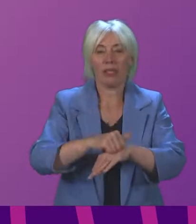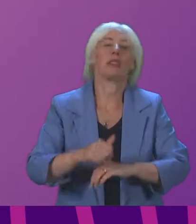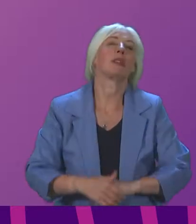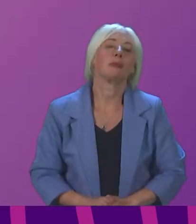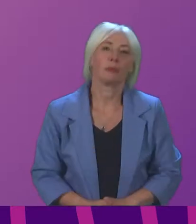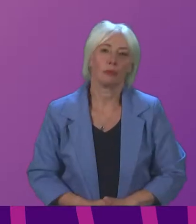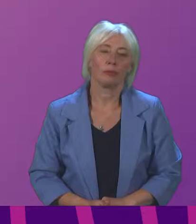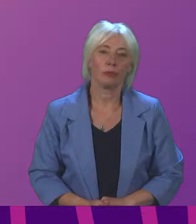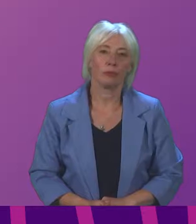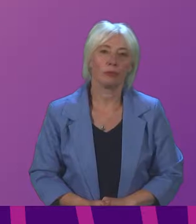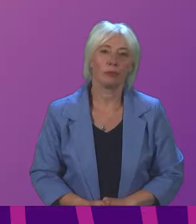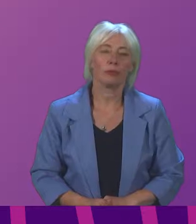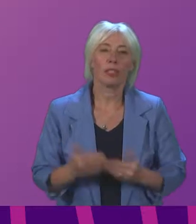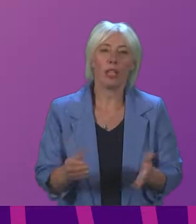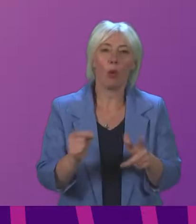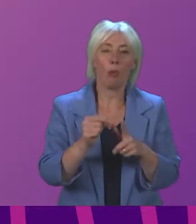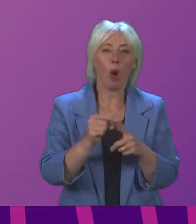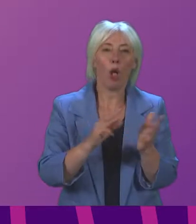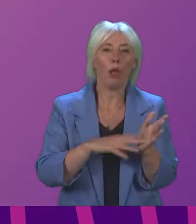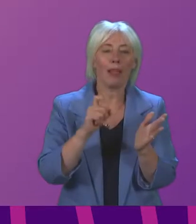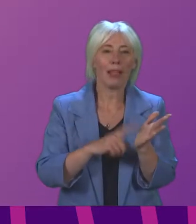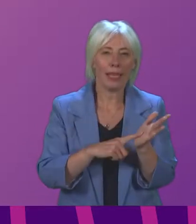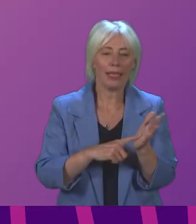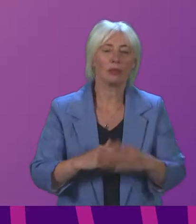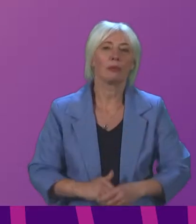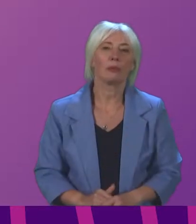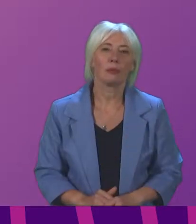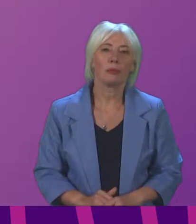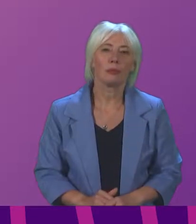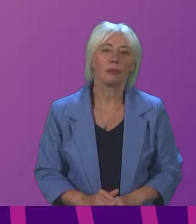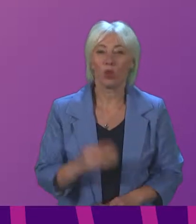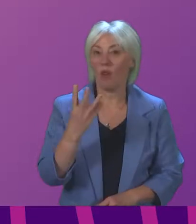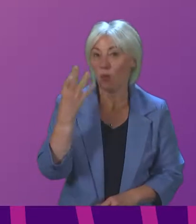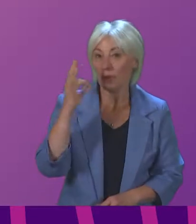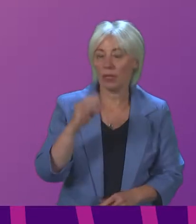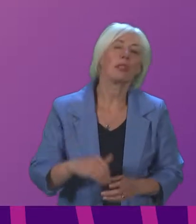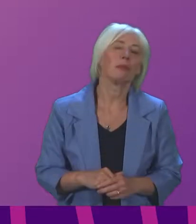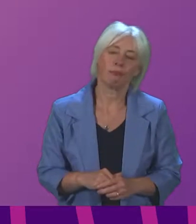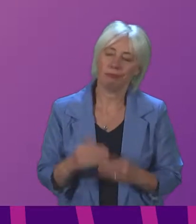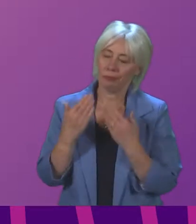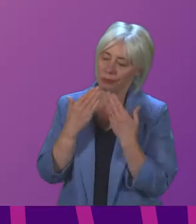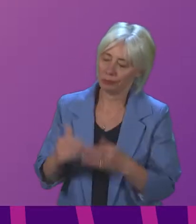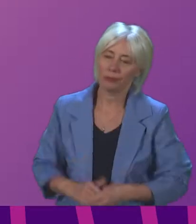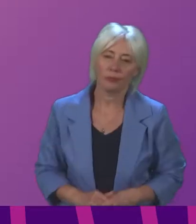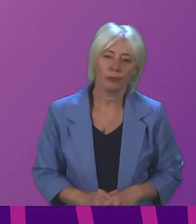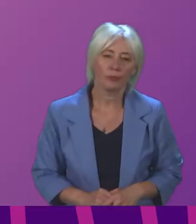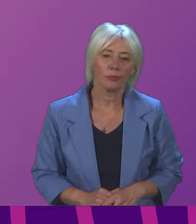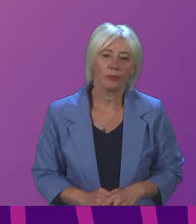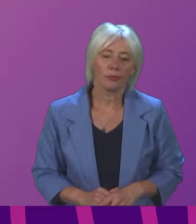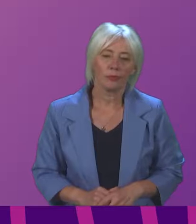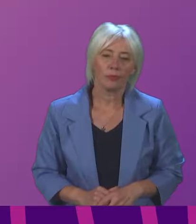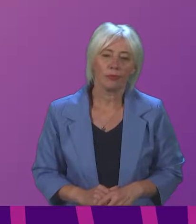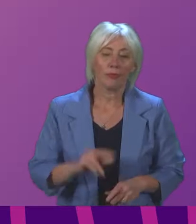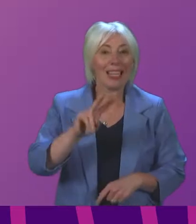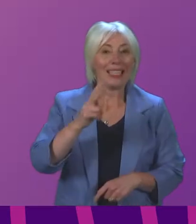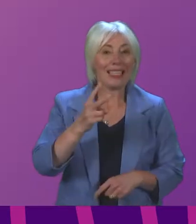Thank you, Ms Smith. I now call on Paul MacLennan, who will be followed by Pam Duncan-Glancy. Four minutes, Mr Mayor. Thank you, Deputy President and Officer. We face our second